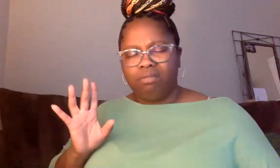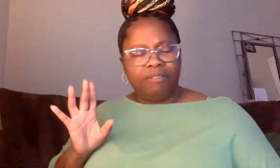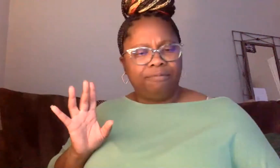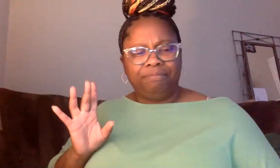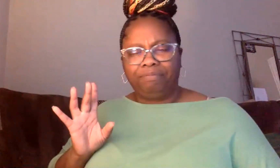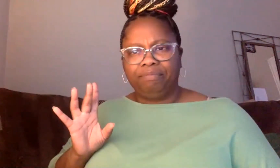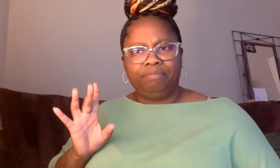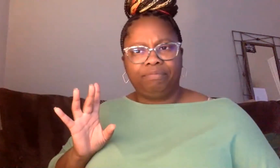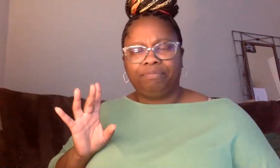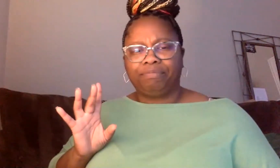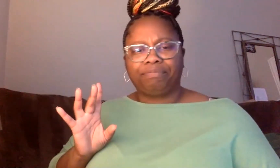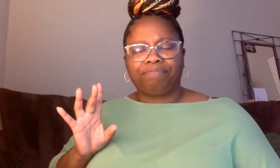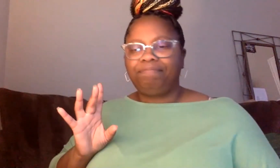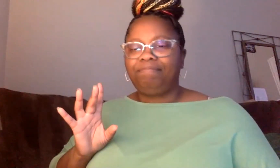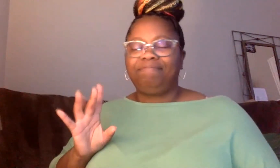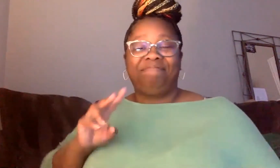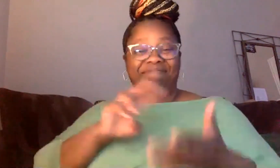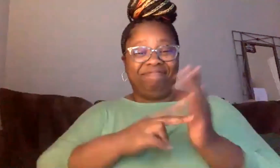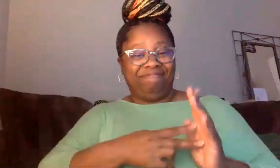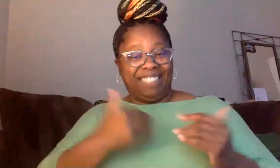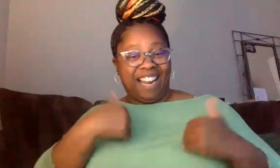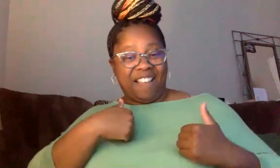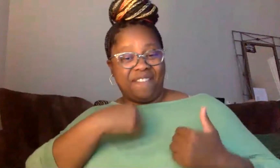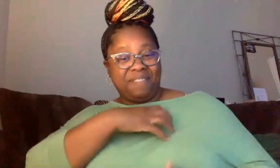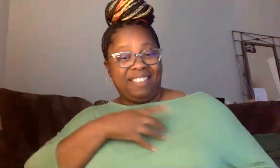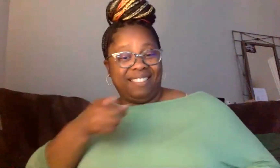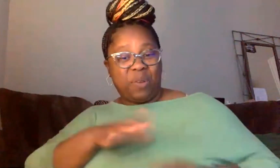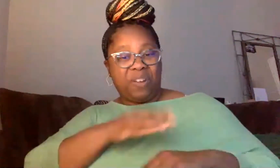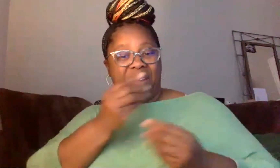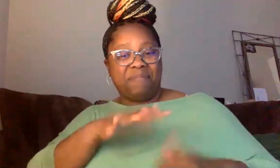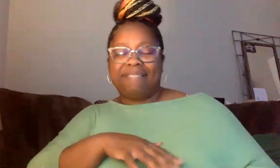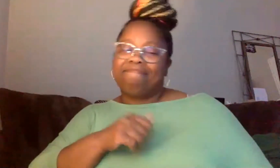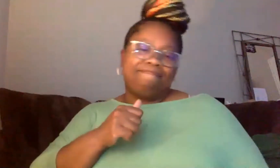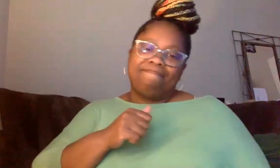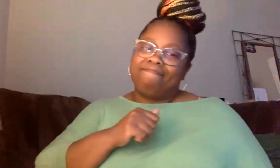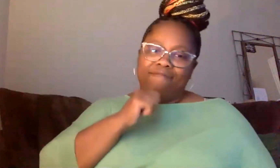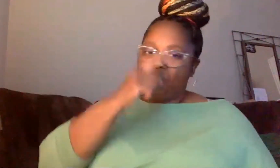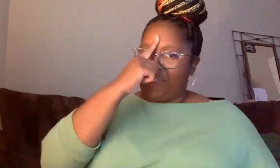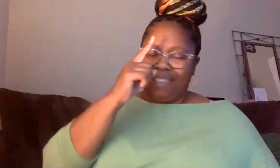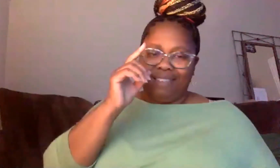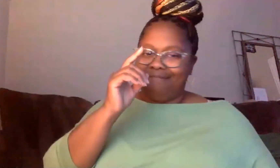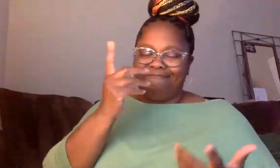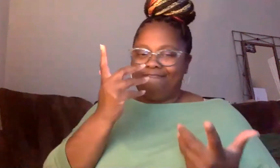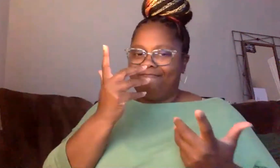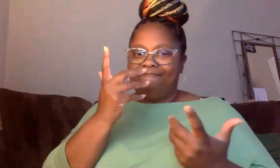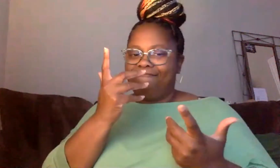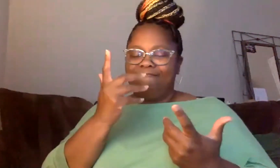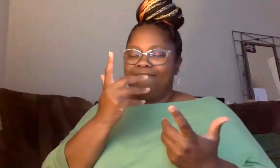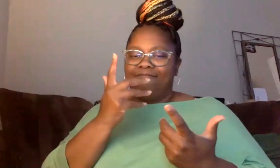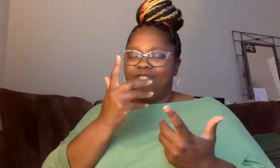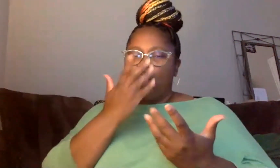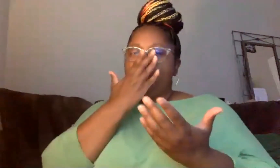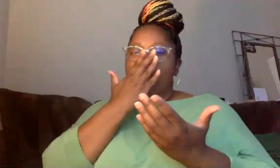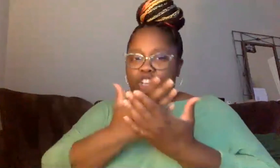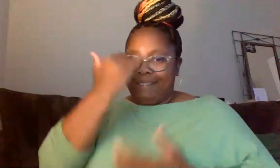it, it can not, no good can come of it. So I think, I think, and maybe someone else has an opinion about this, but,